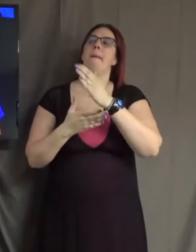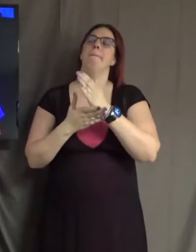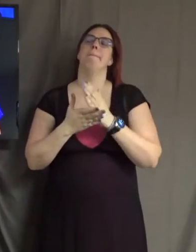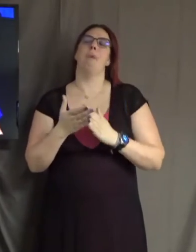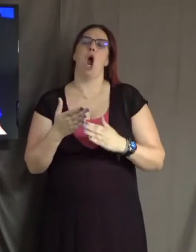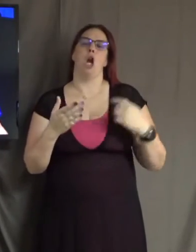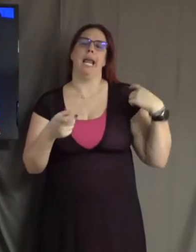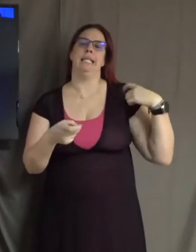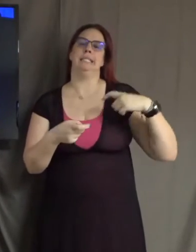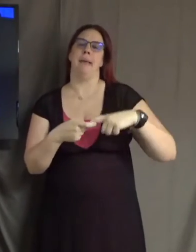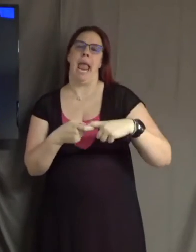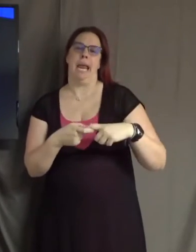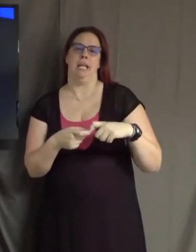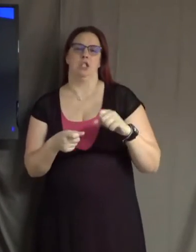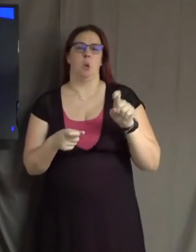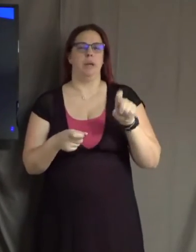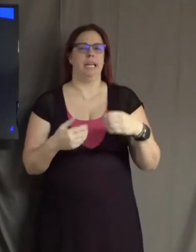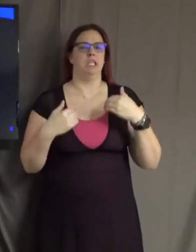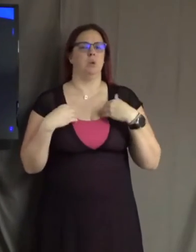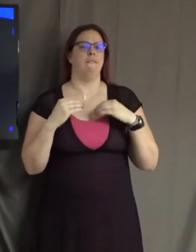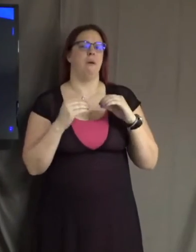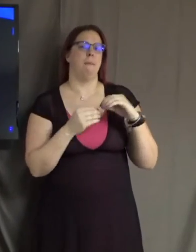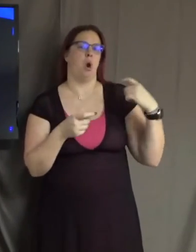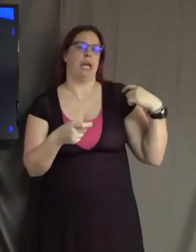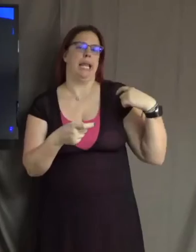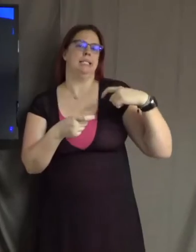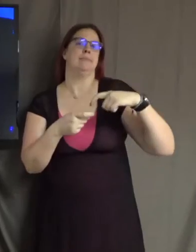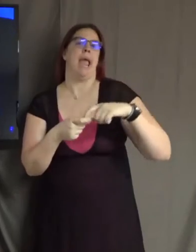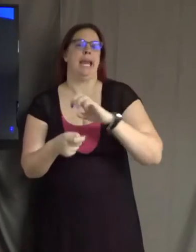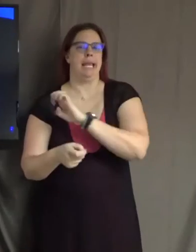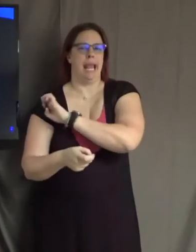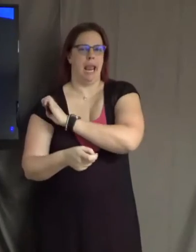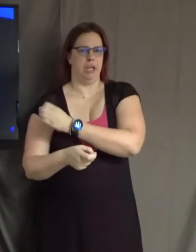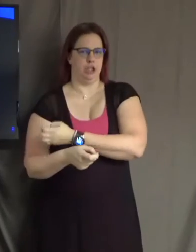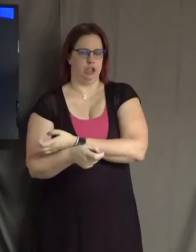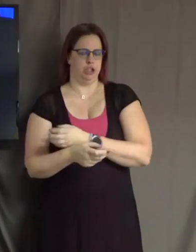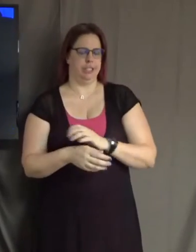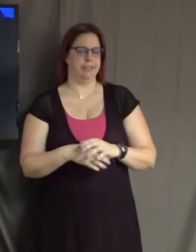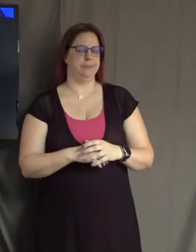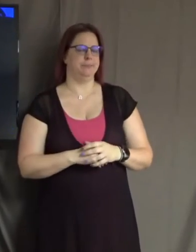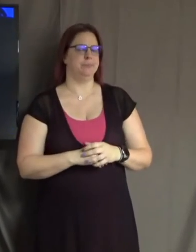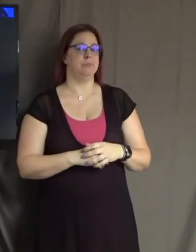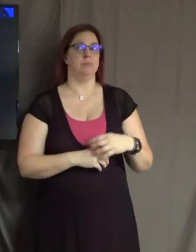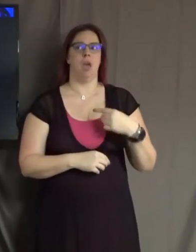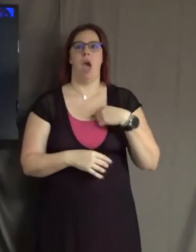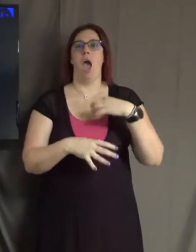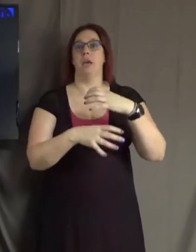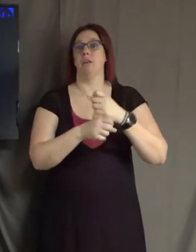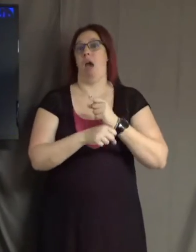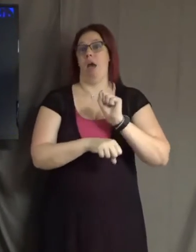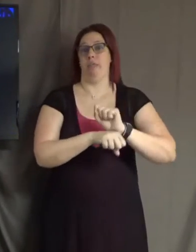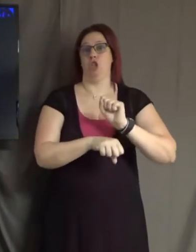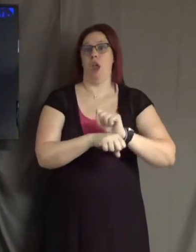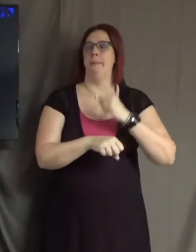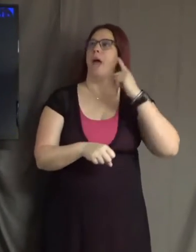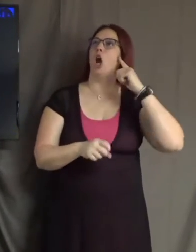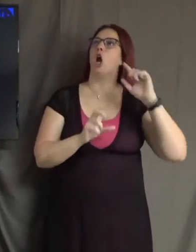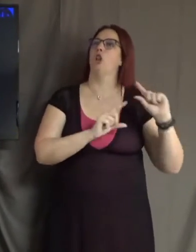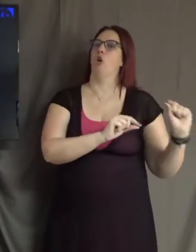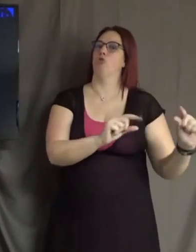Hispanic energy in our leadership. I got this job, like Roz, I've been accused of, I heard the rumors that I got this job because